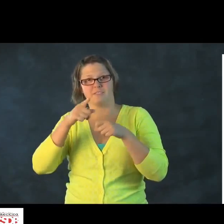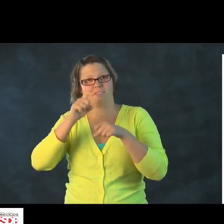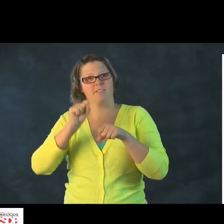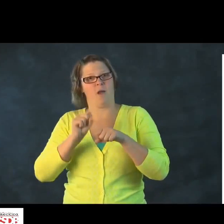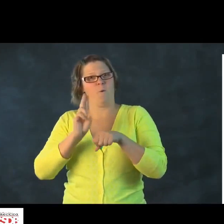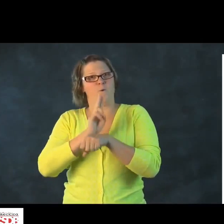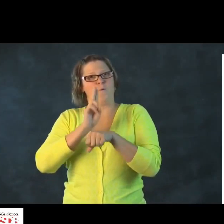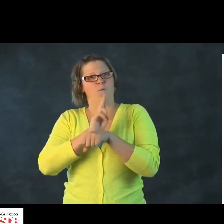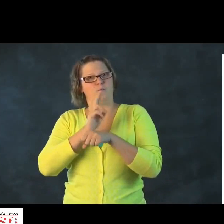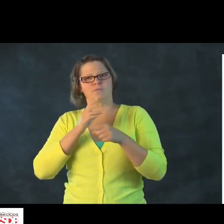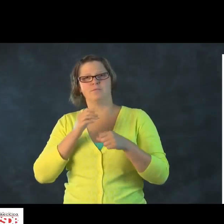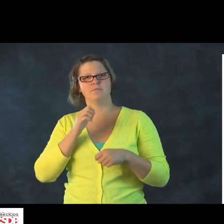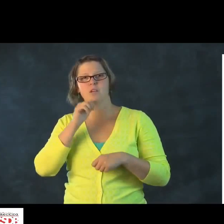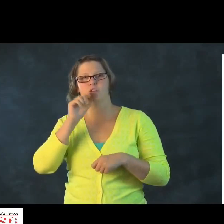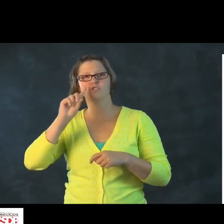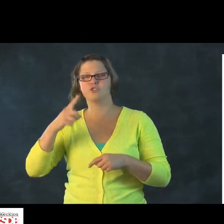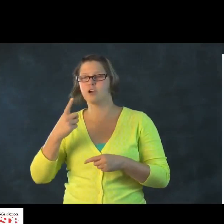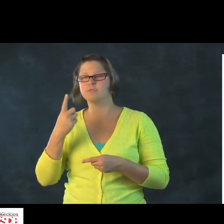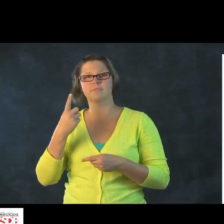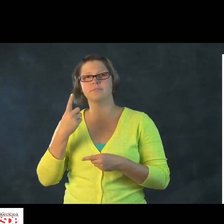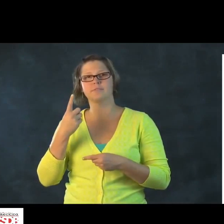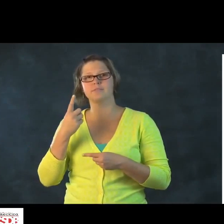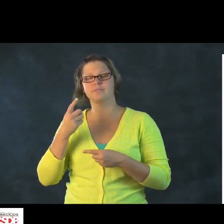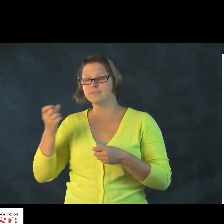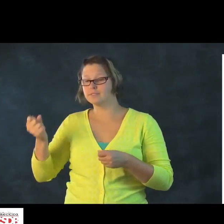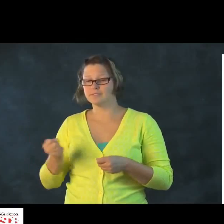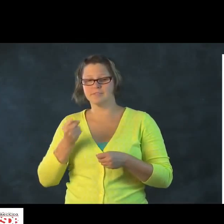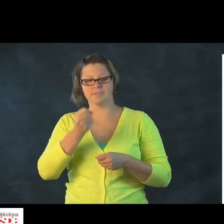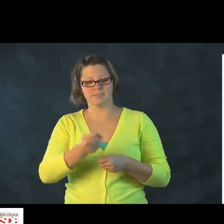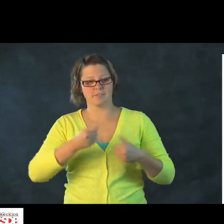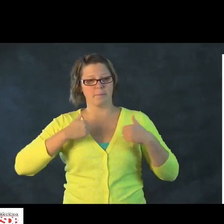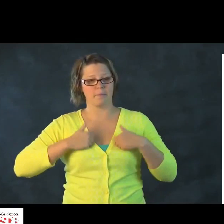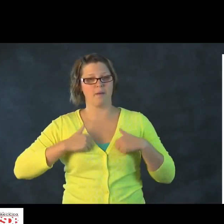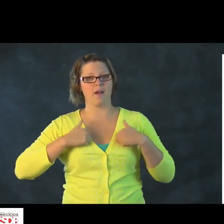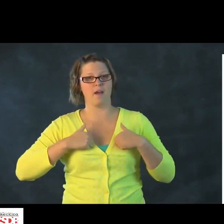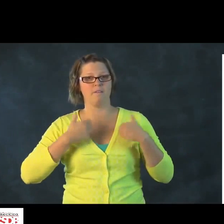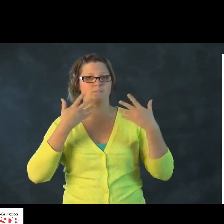There are so many different ways that you can use and teach language to your child.